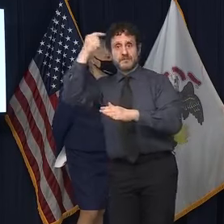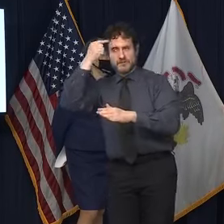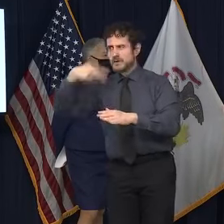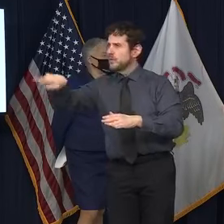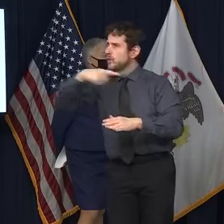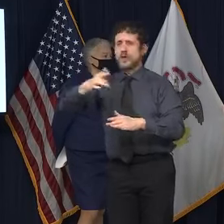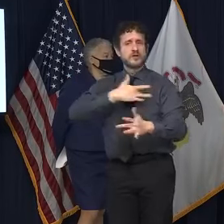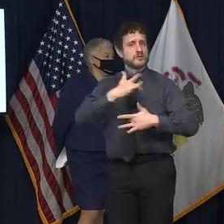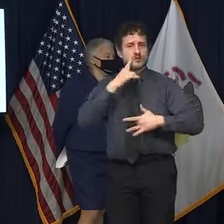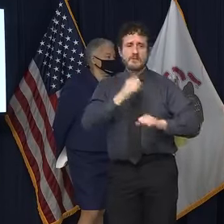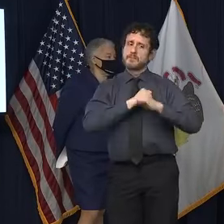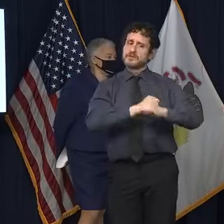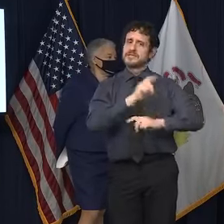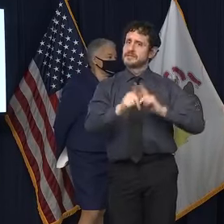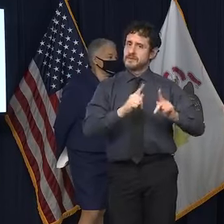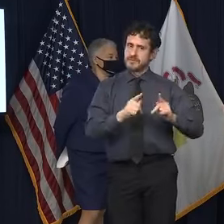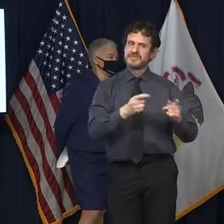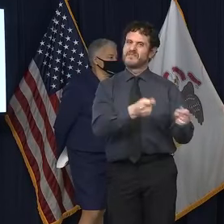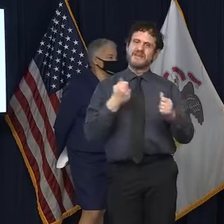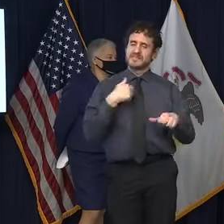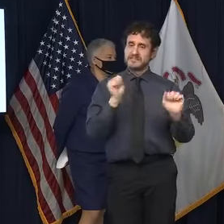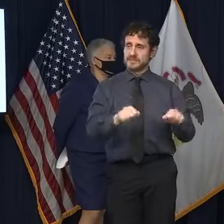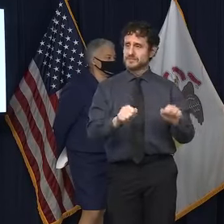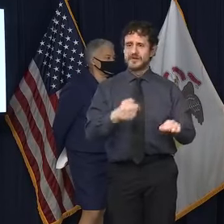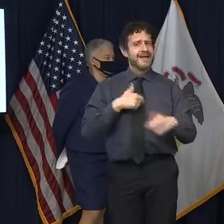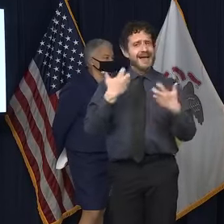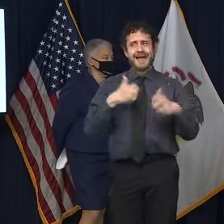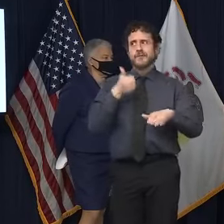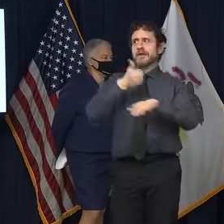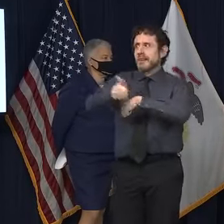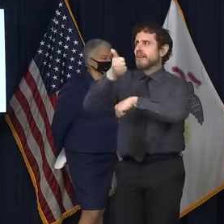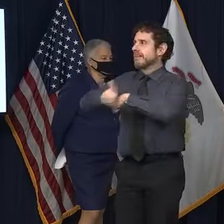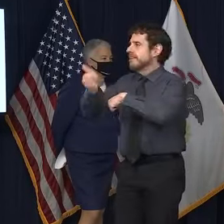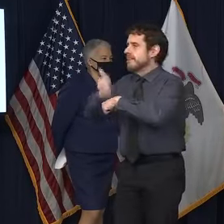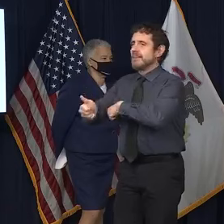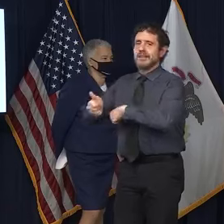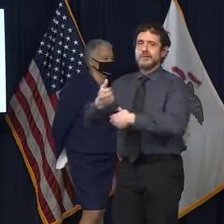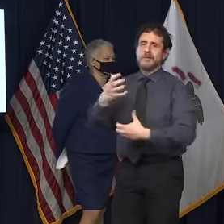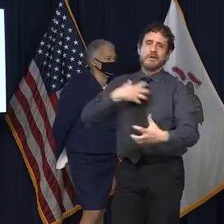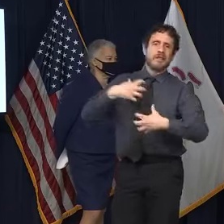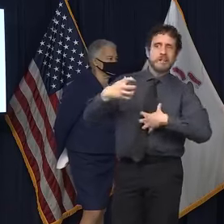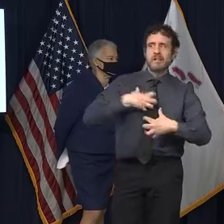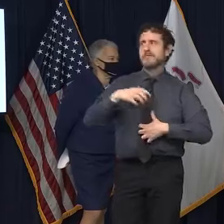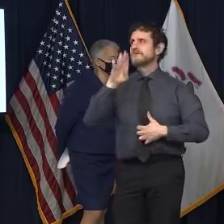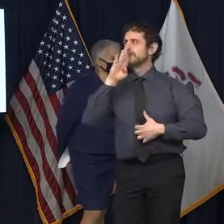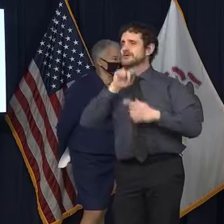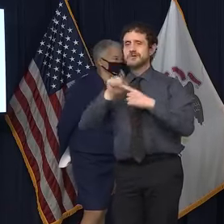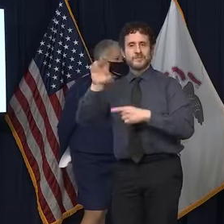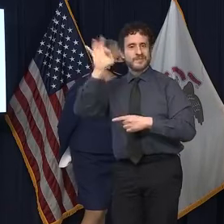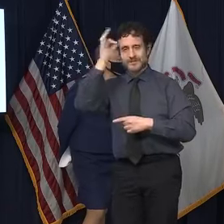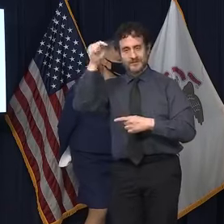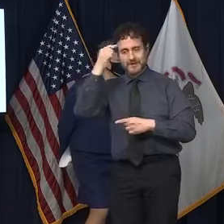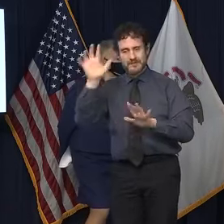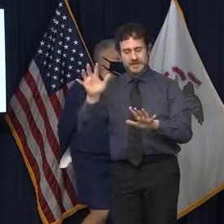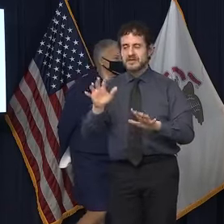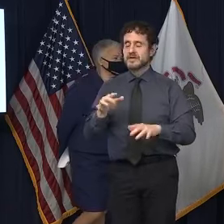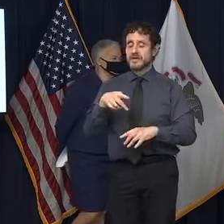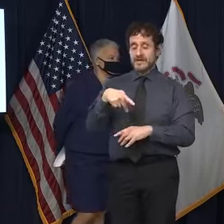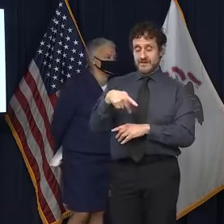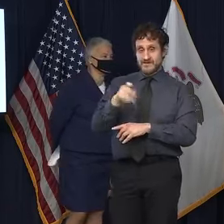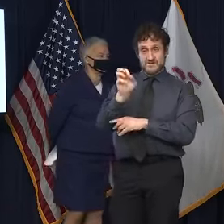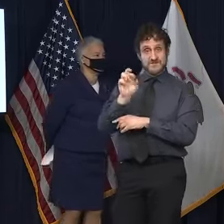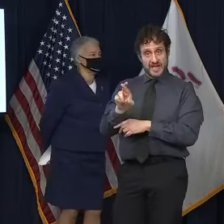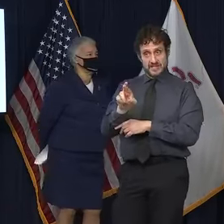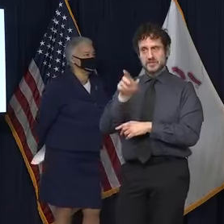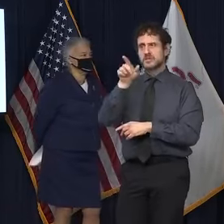many people as quickly as we can. Uh, so I, I don't want to express frustration with, with, with this. Uh, Pfizer no